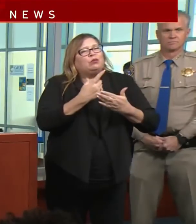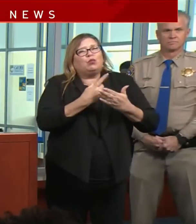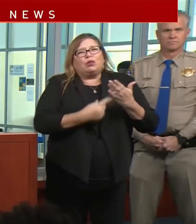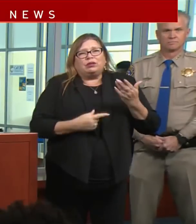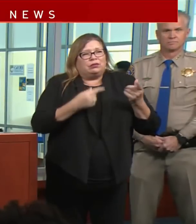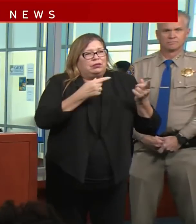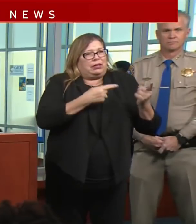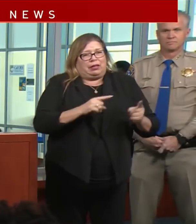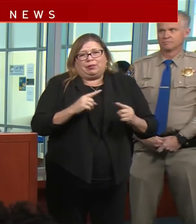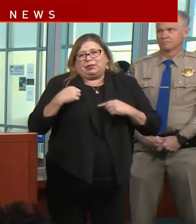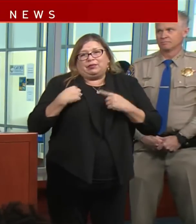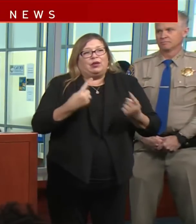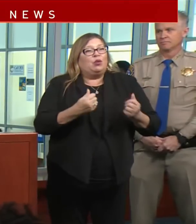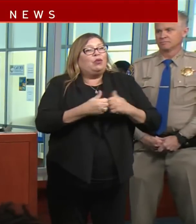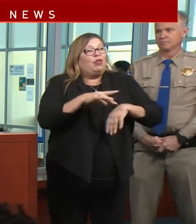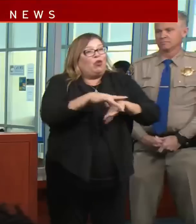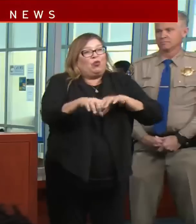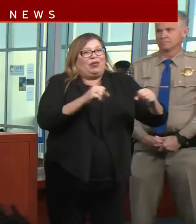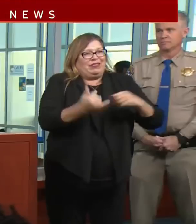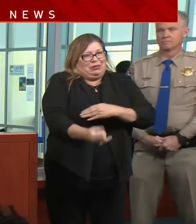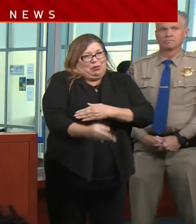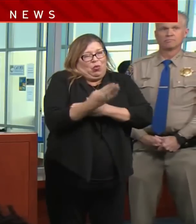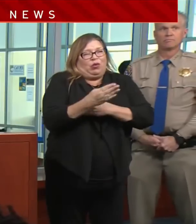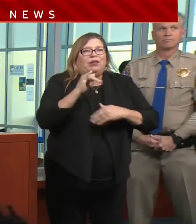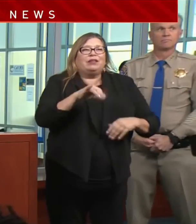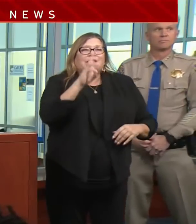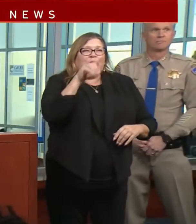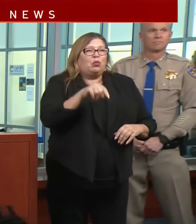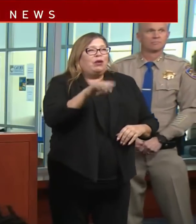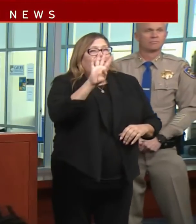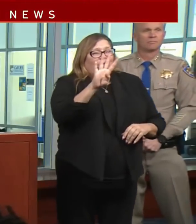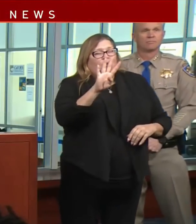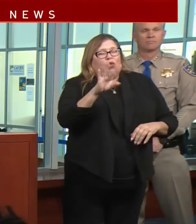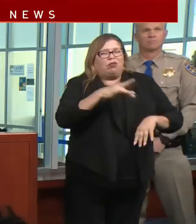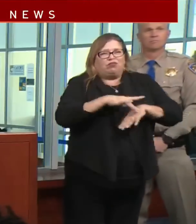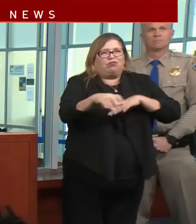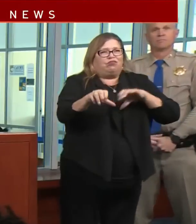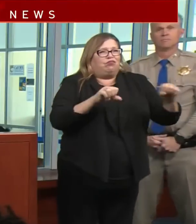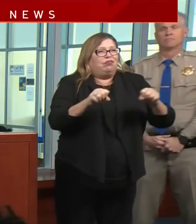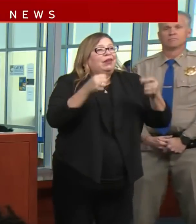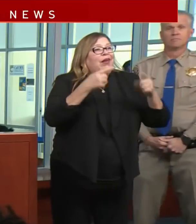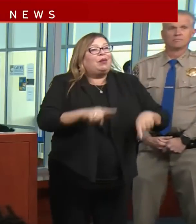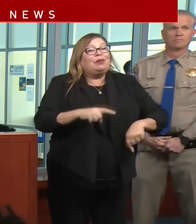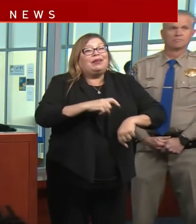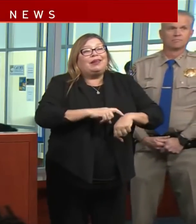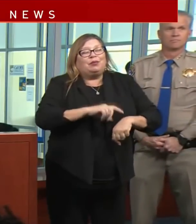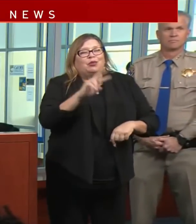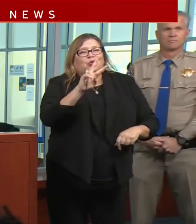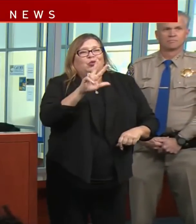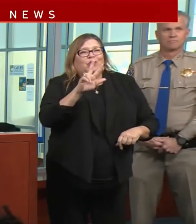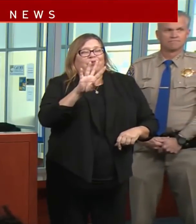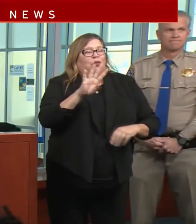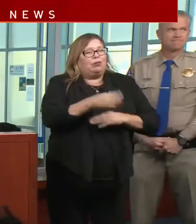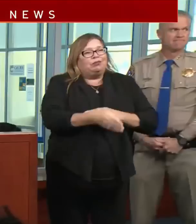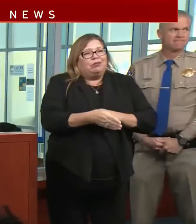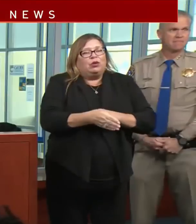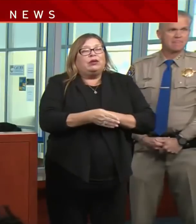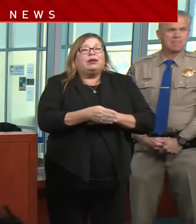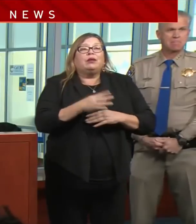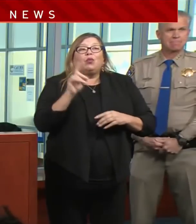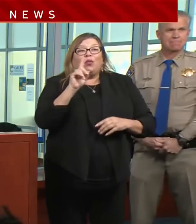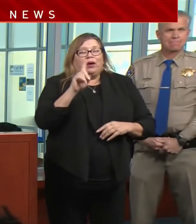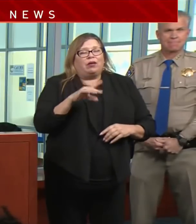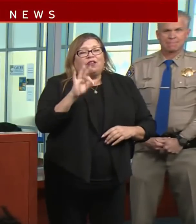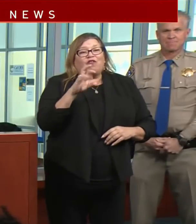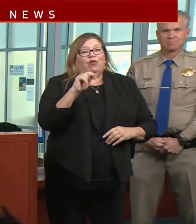on the earthquake this morning, the 6.4 magnitude quake that occurred at 234, about eight miles offshore